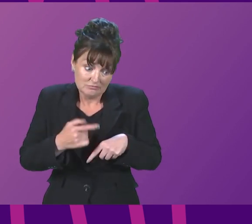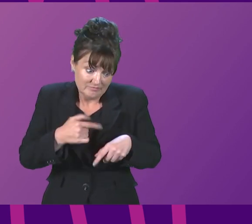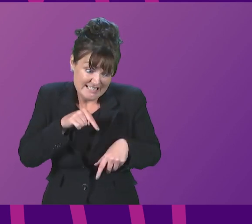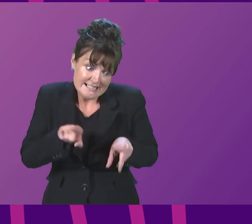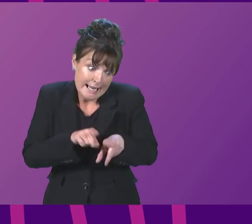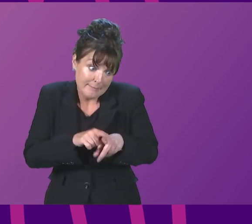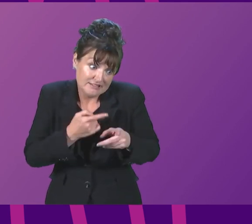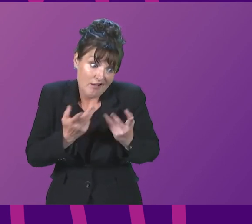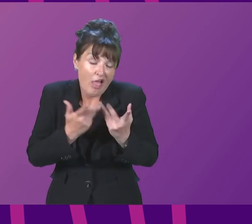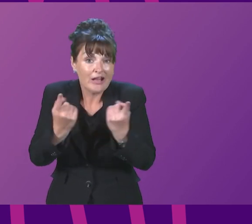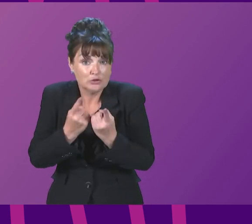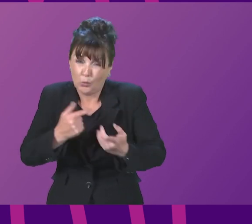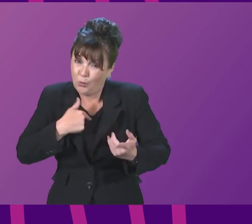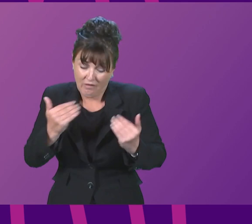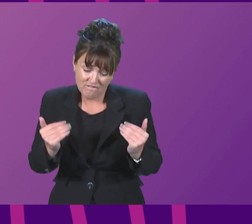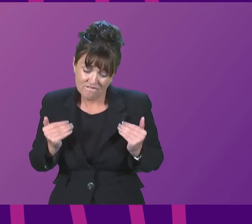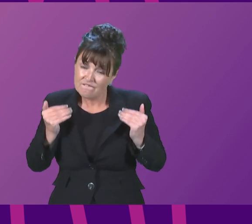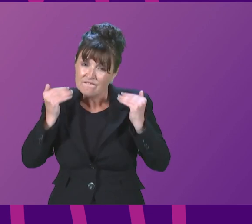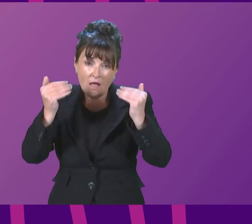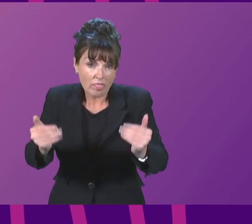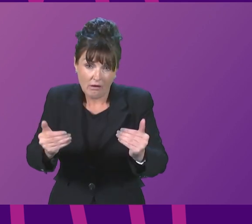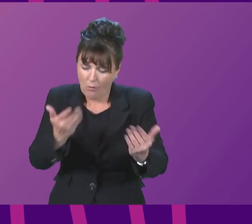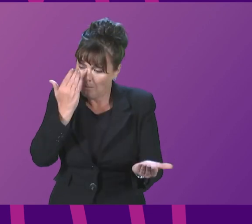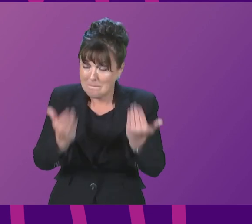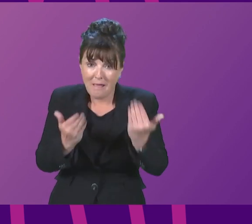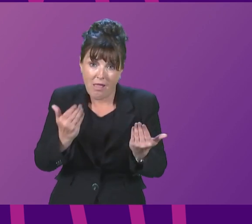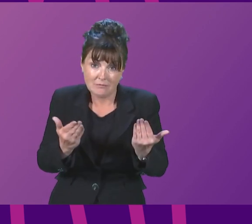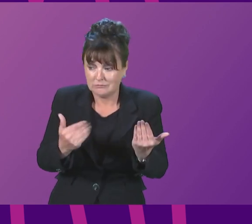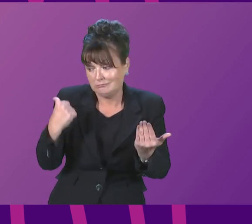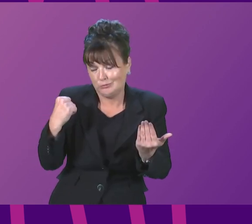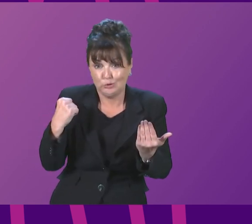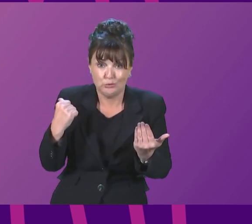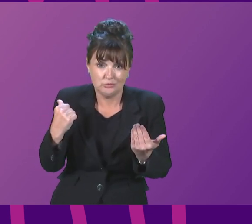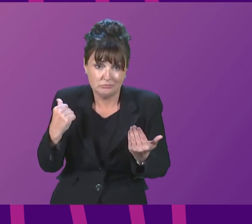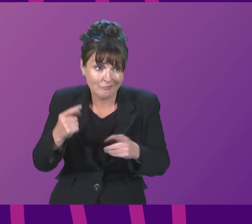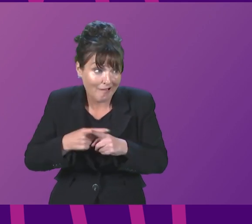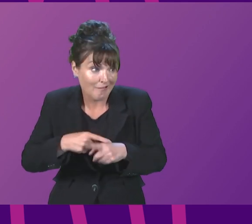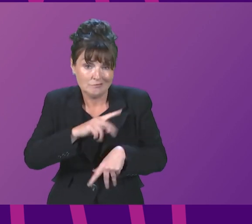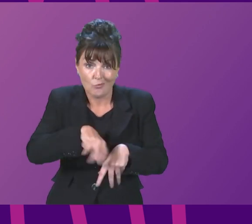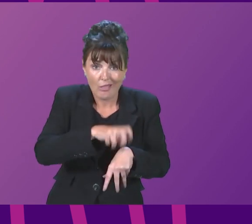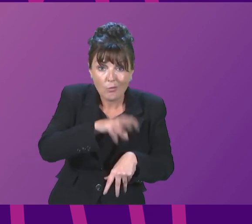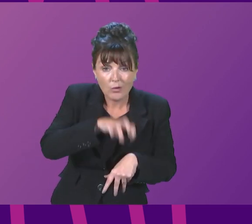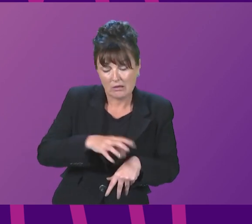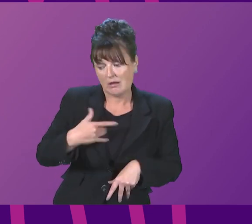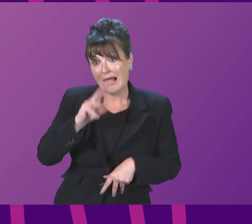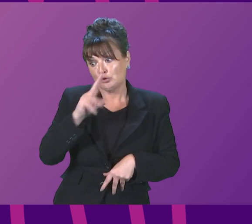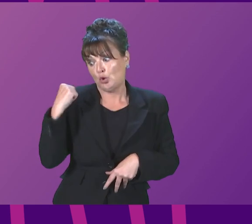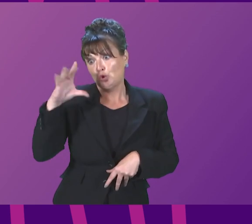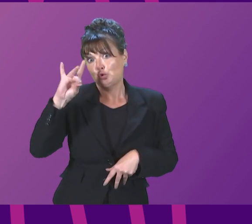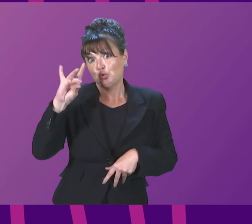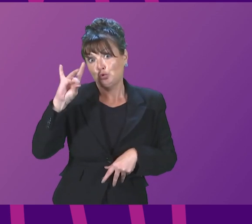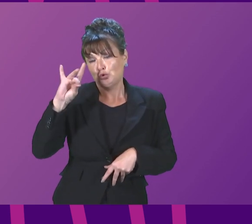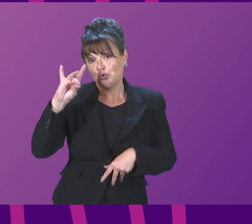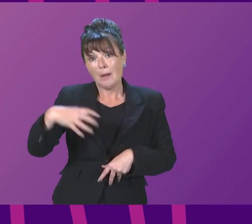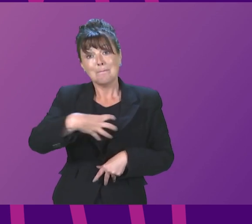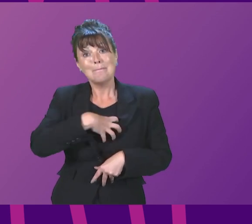ahead of any other part of the UK in fact I saw the Mayor of London Sadiq Khan comment on Tuesday that